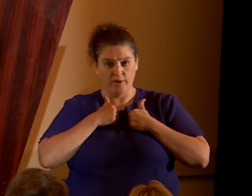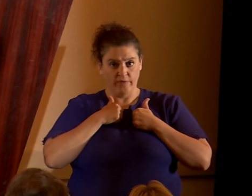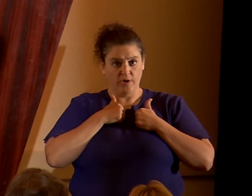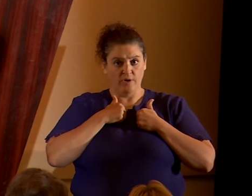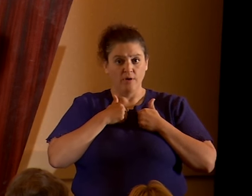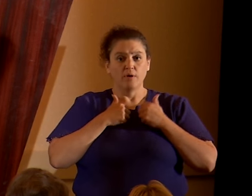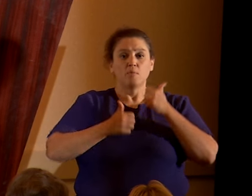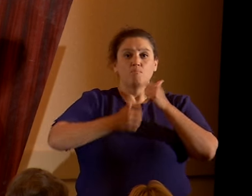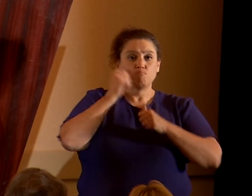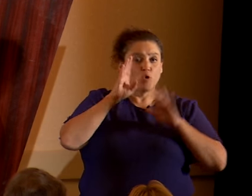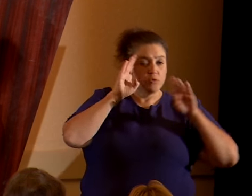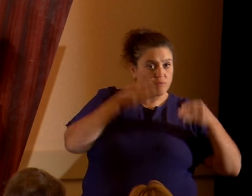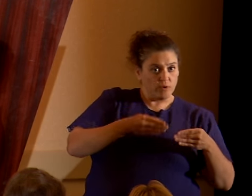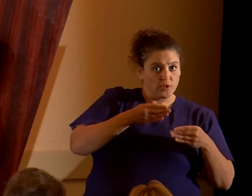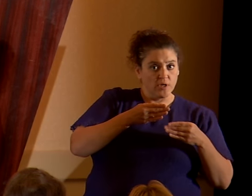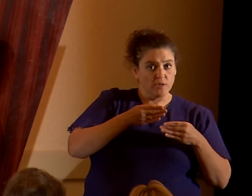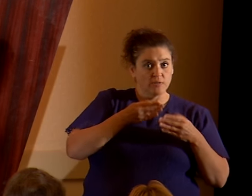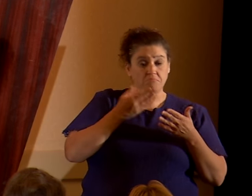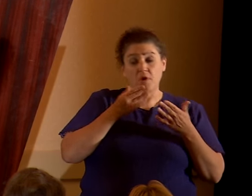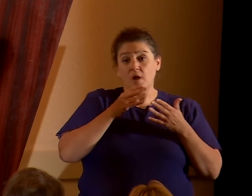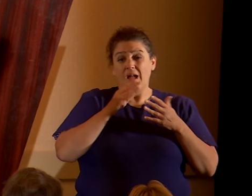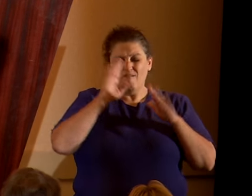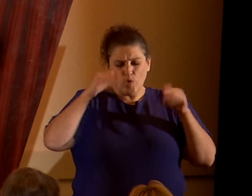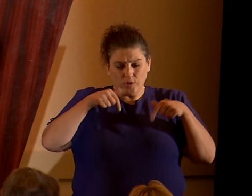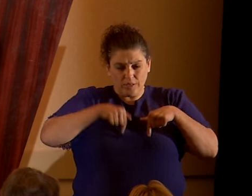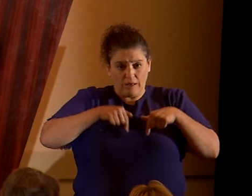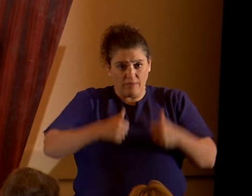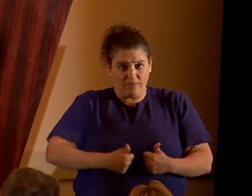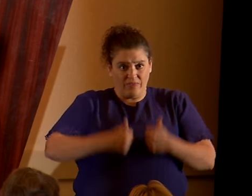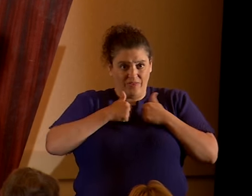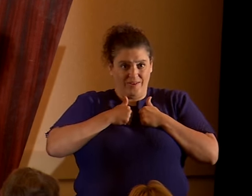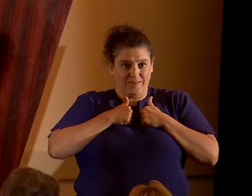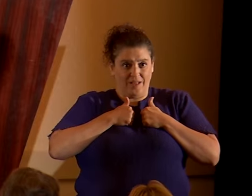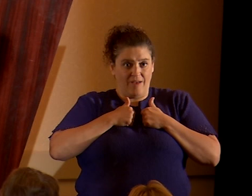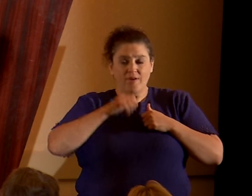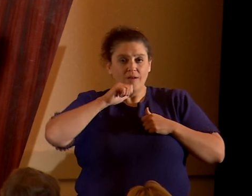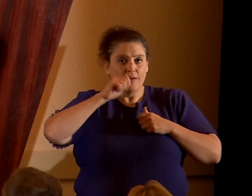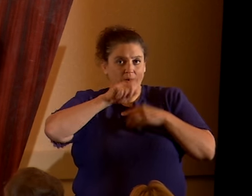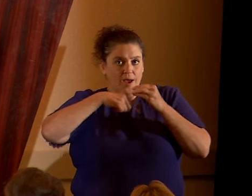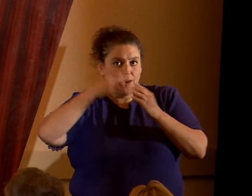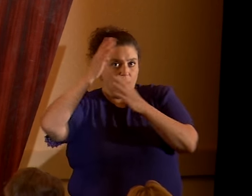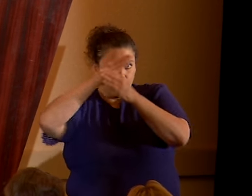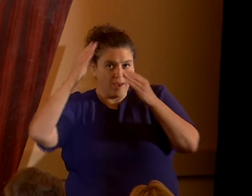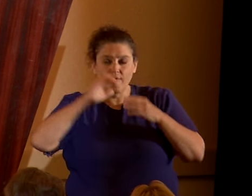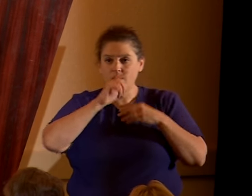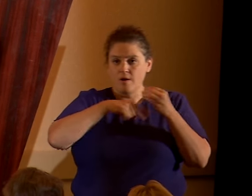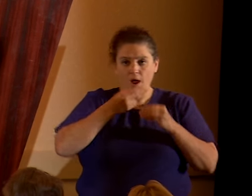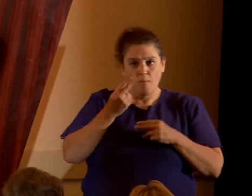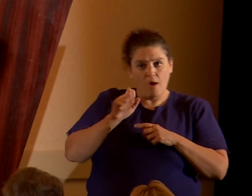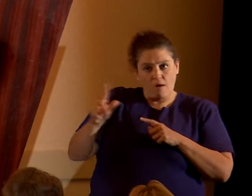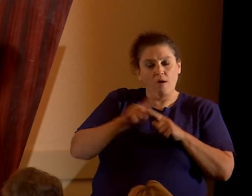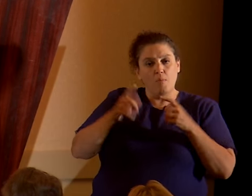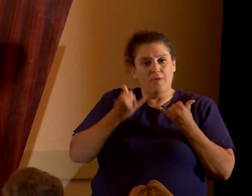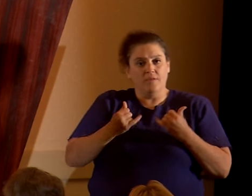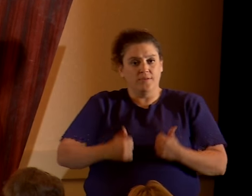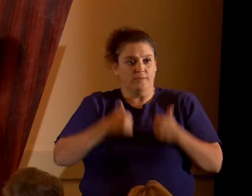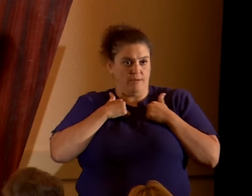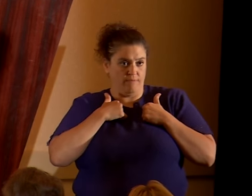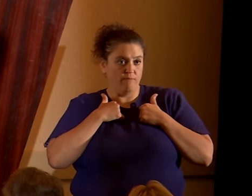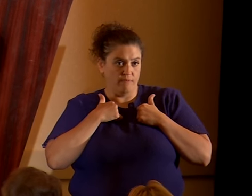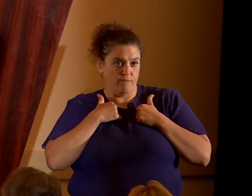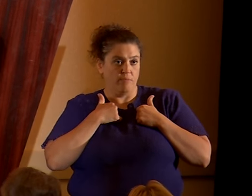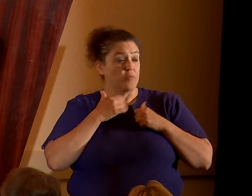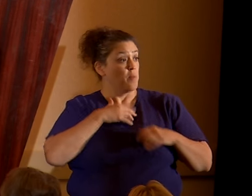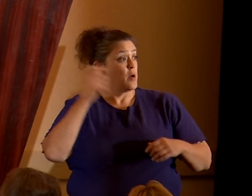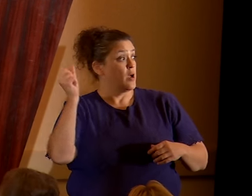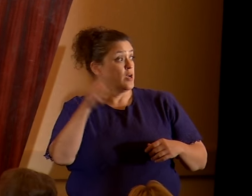only focused, on this life, not in mythical heaven or hell. I'm often asked the question, why do you think